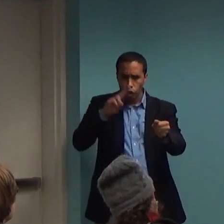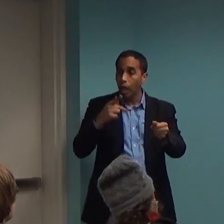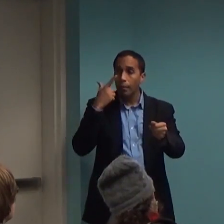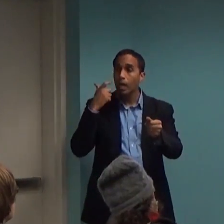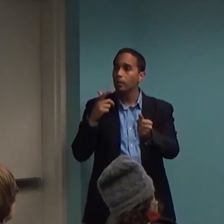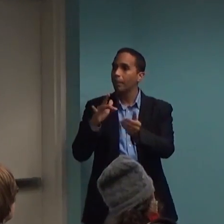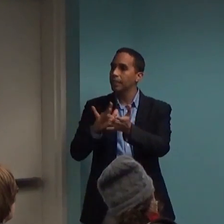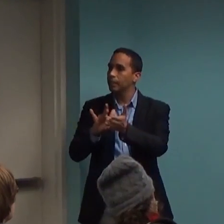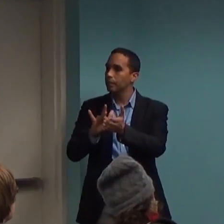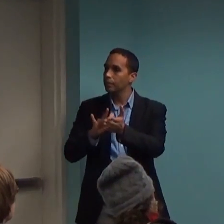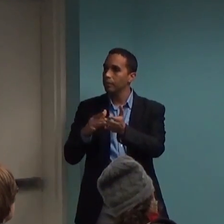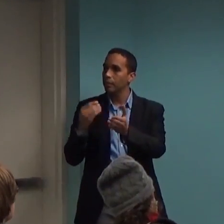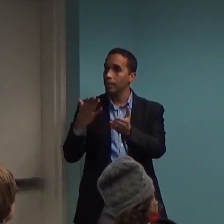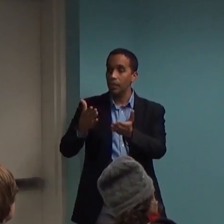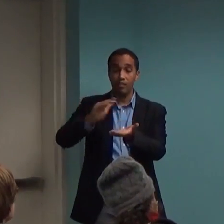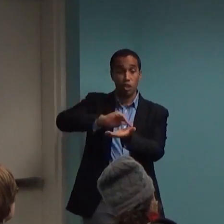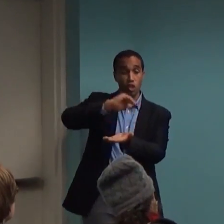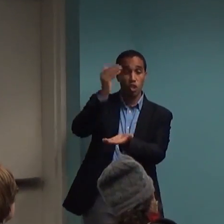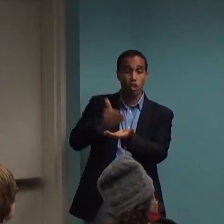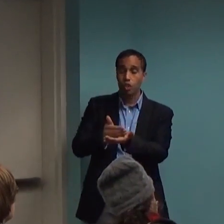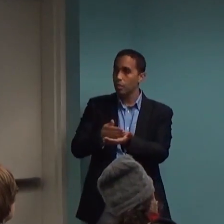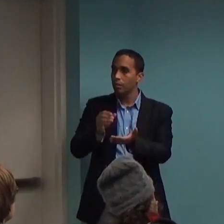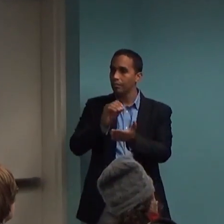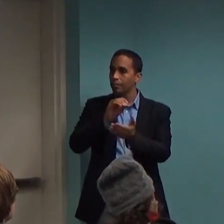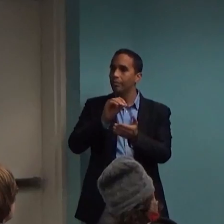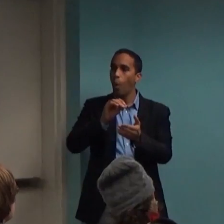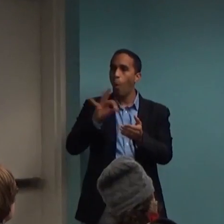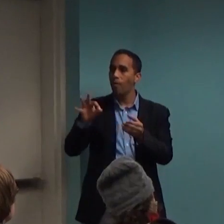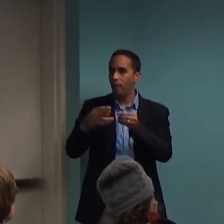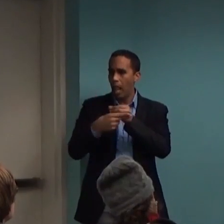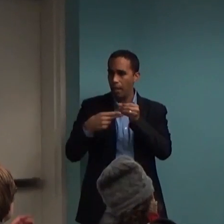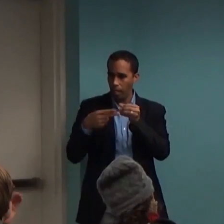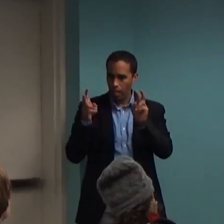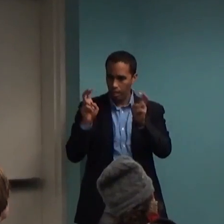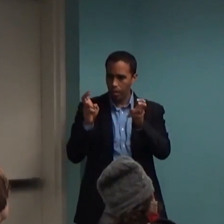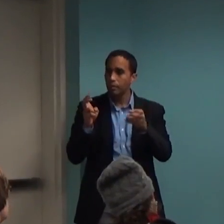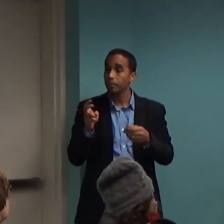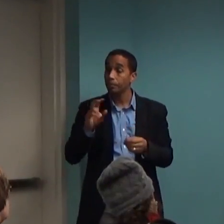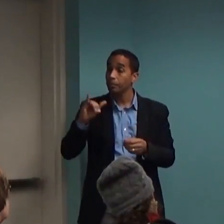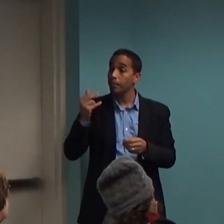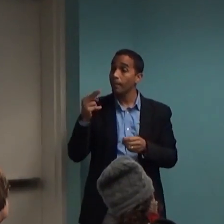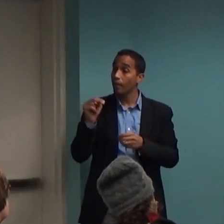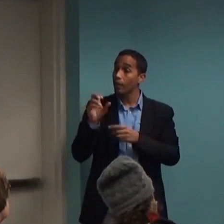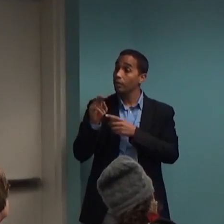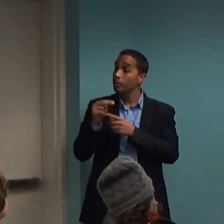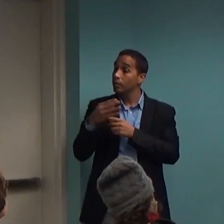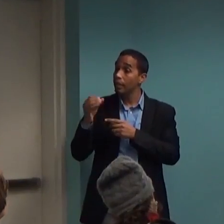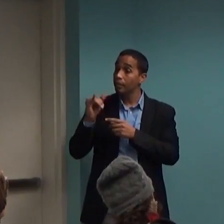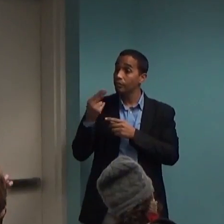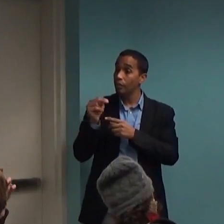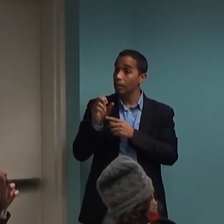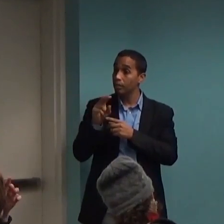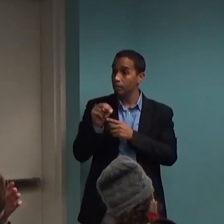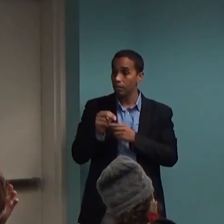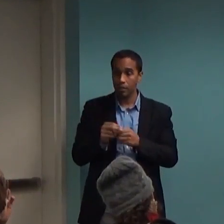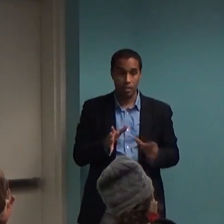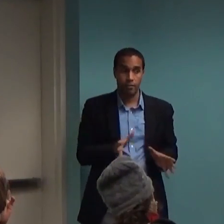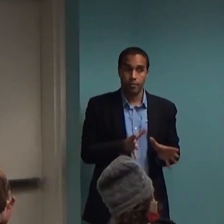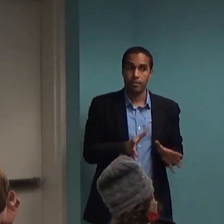doses of these medications off-label. And Johnson & Johnson was promoting its use. So, that's why Johnson & Johnson got